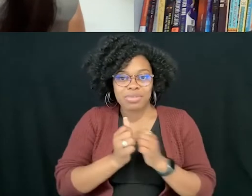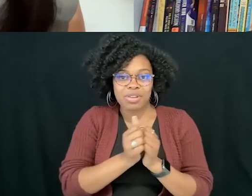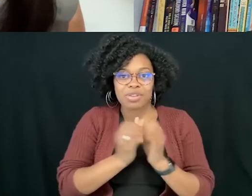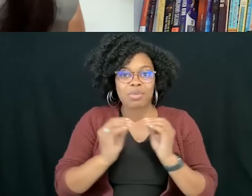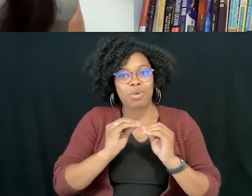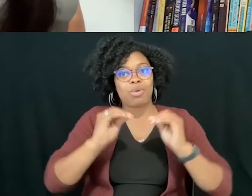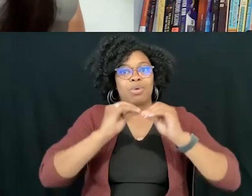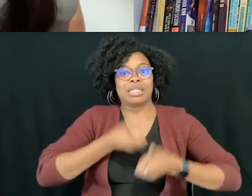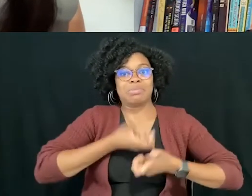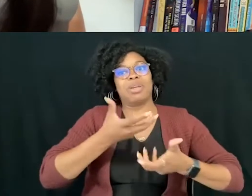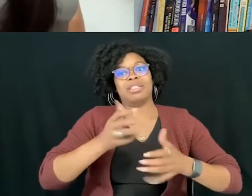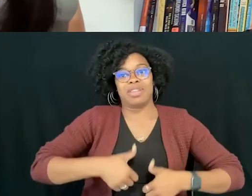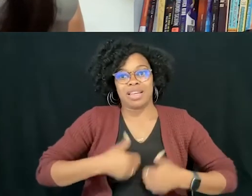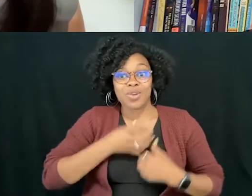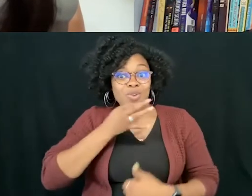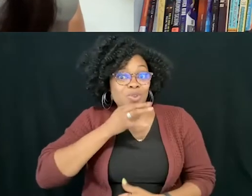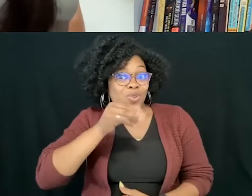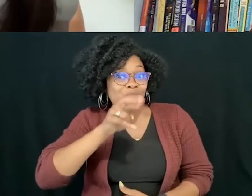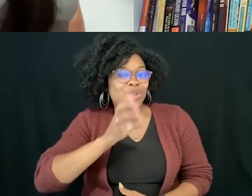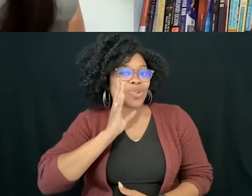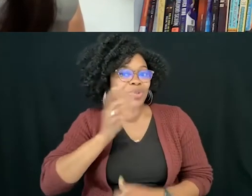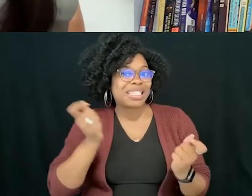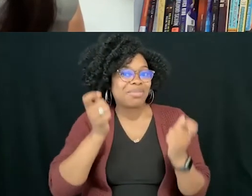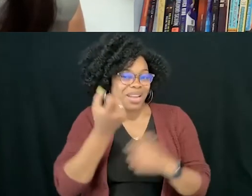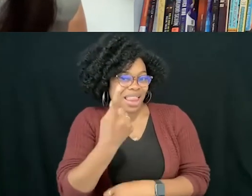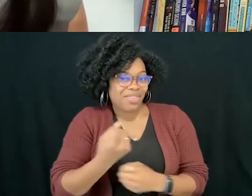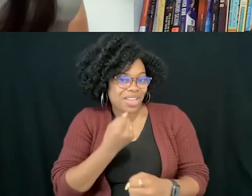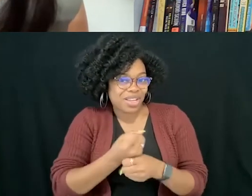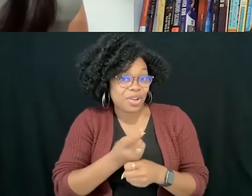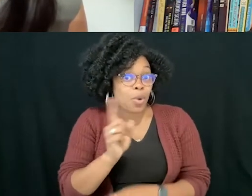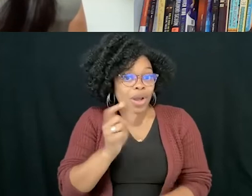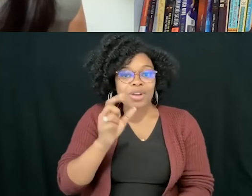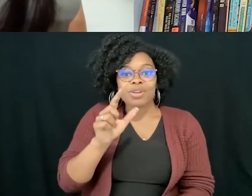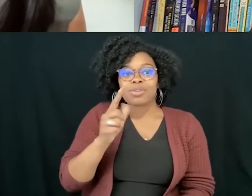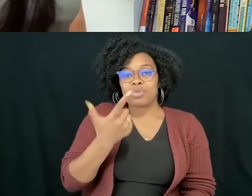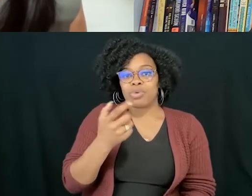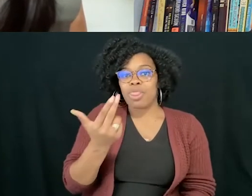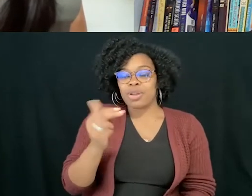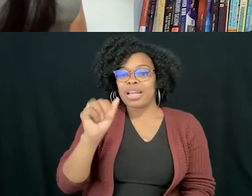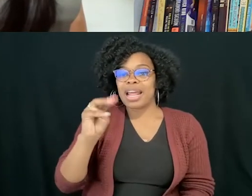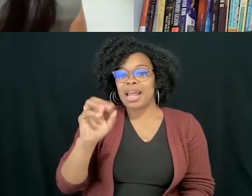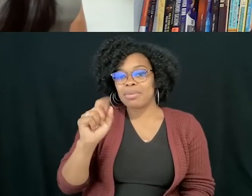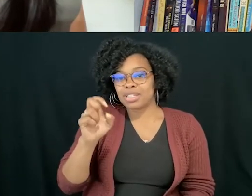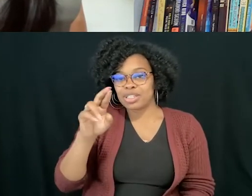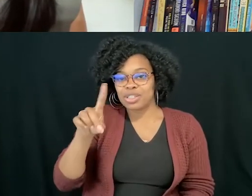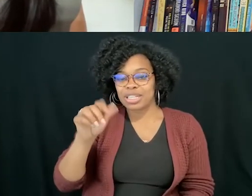this June. We can be found at 2113 Amsterdam Avenue at the corner of 165th Street in Washington Heights,